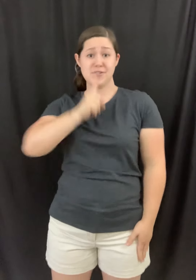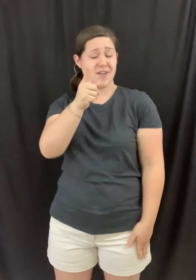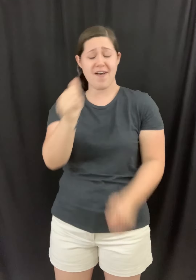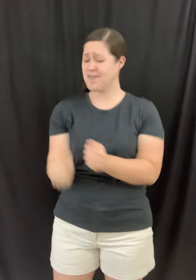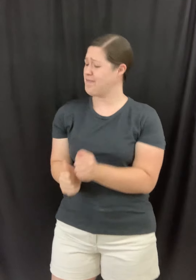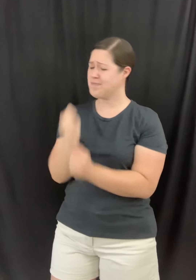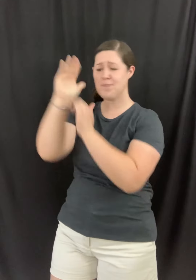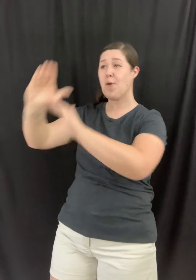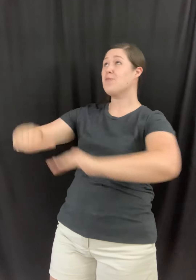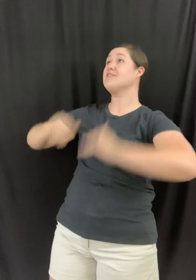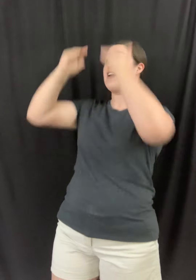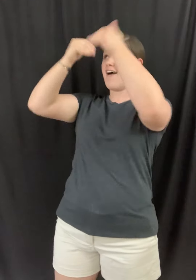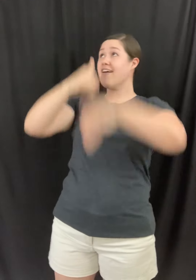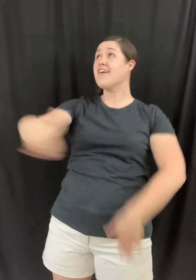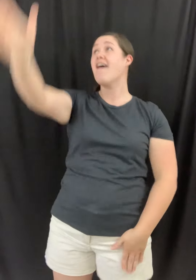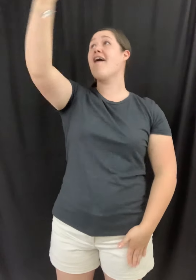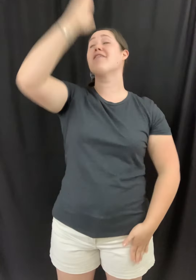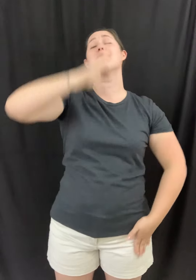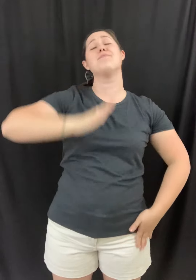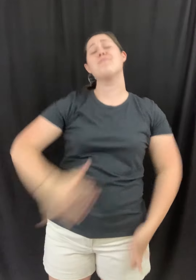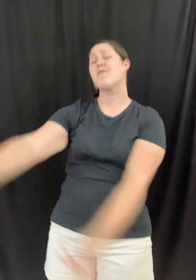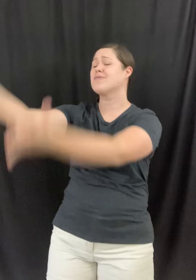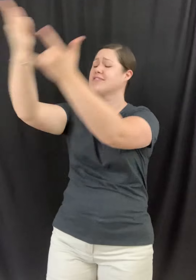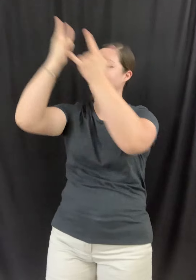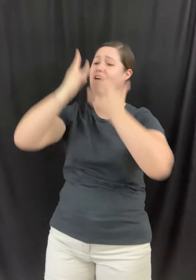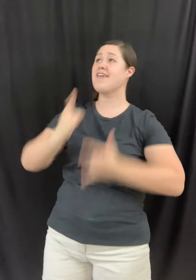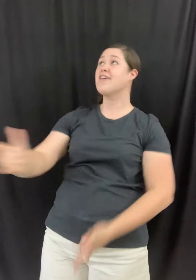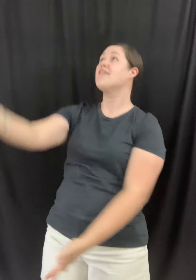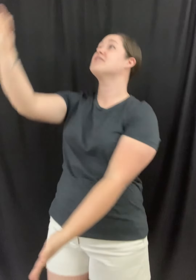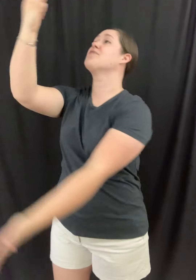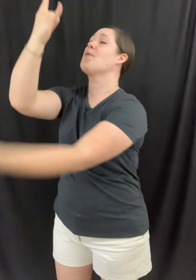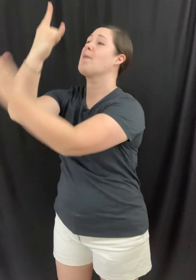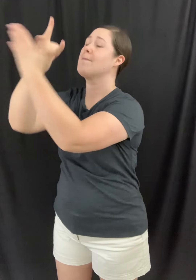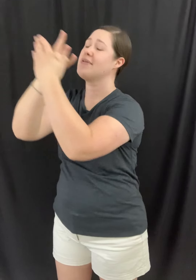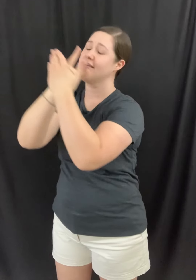child of the most high God And the most high God's for me